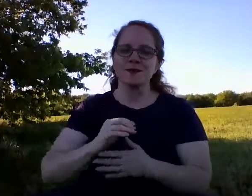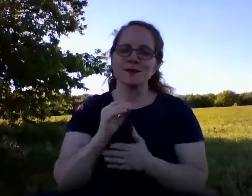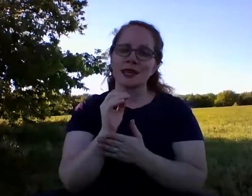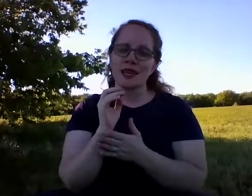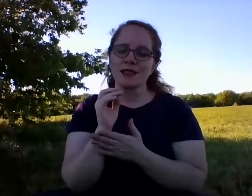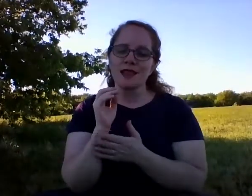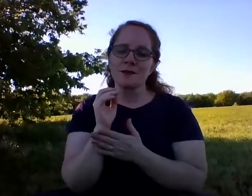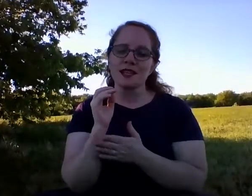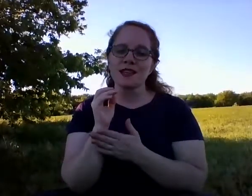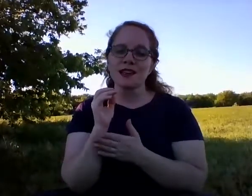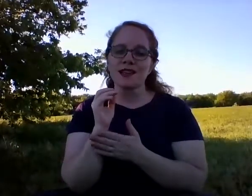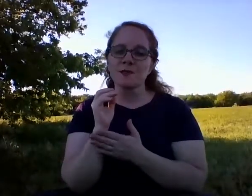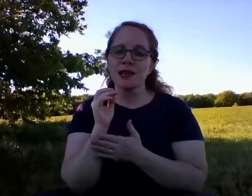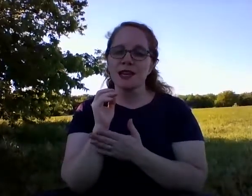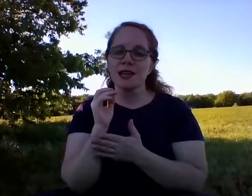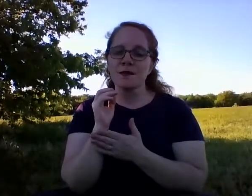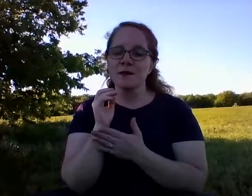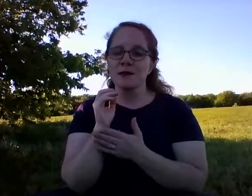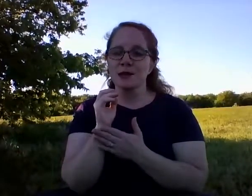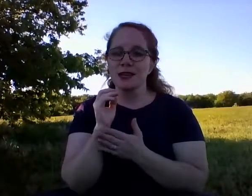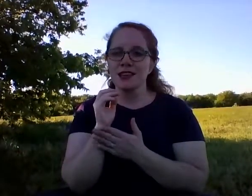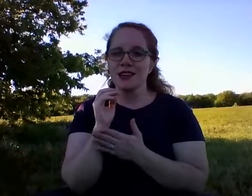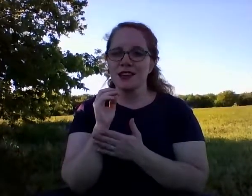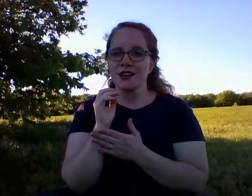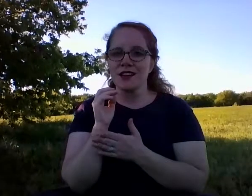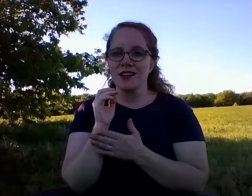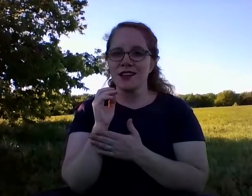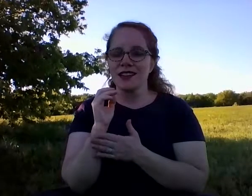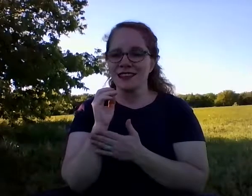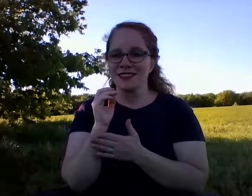Accepting God's plan for me and all others.